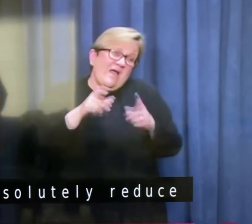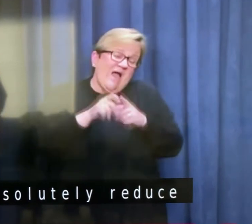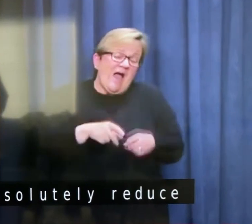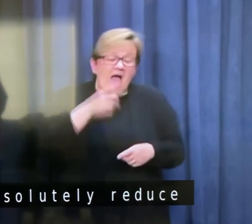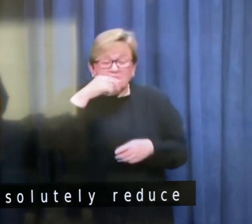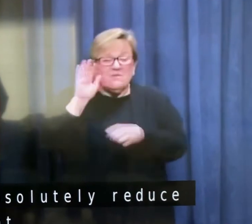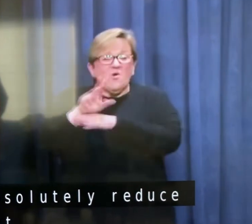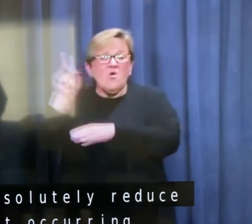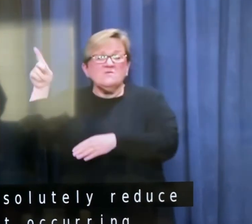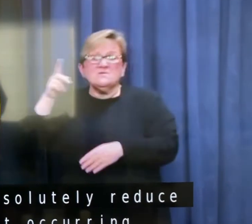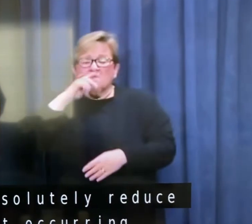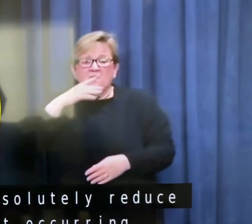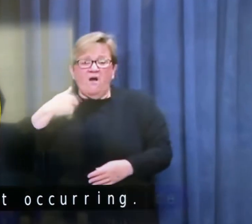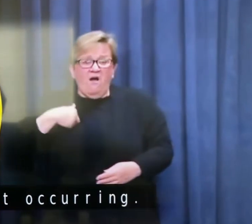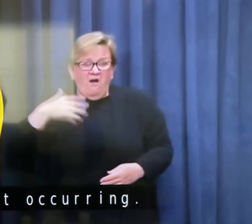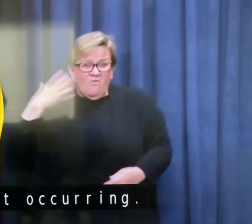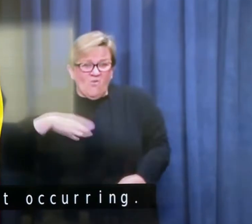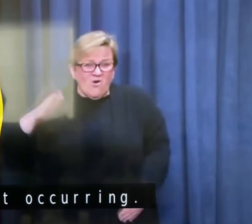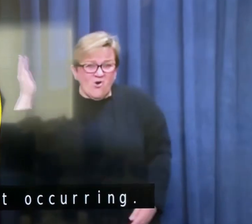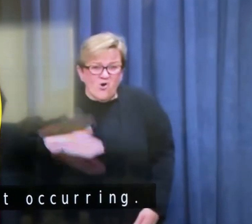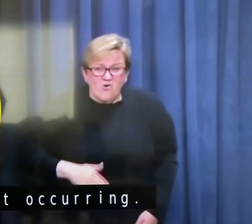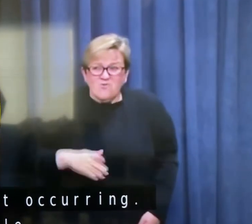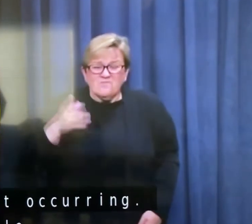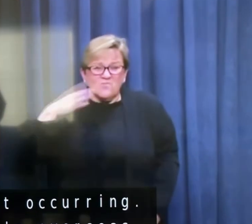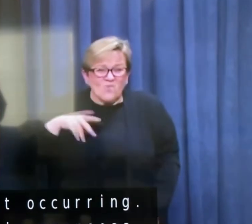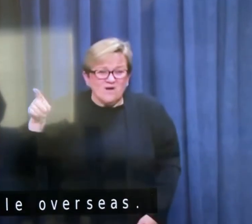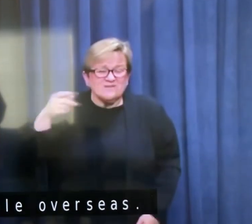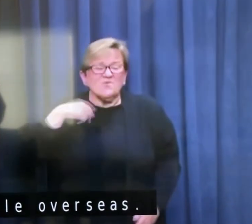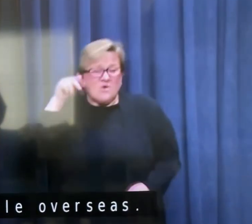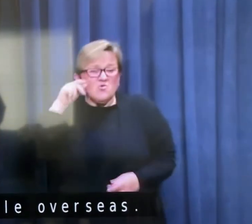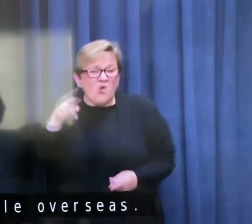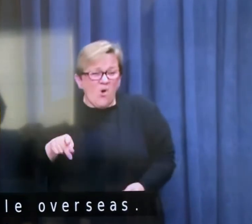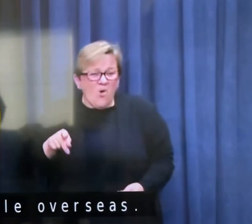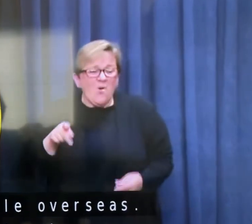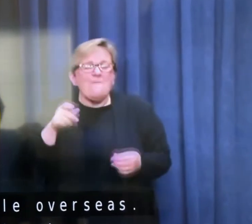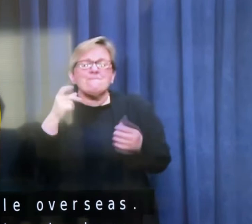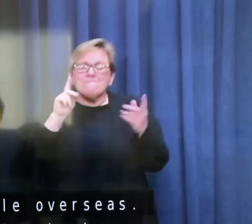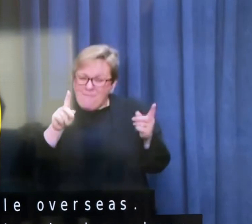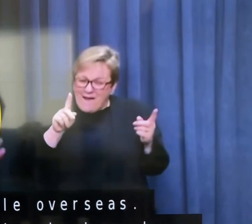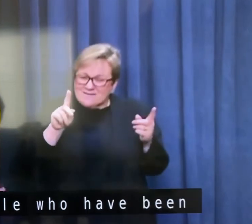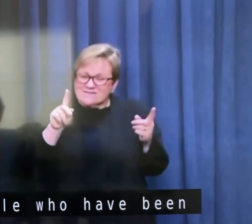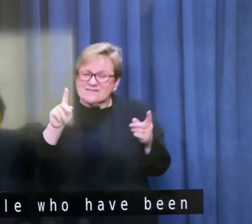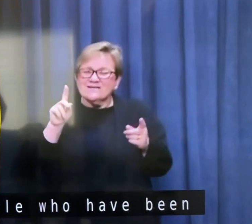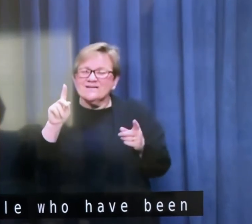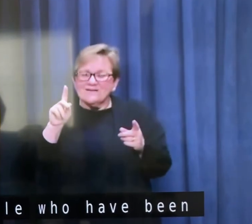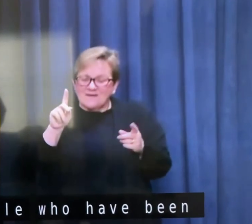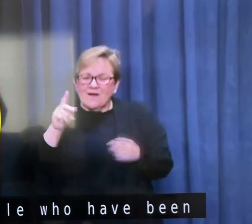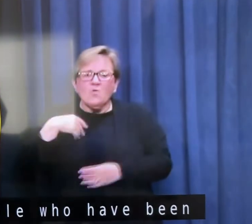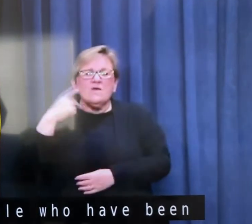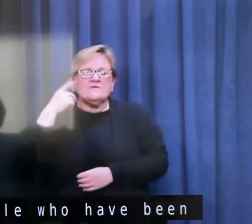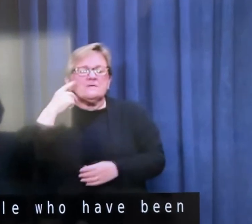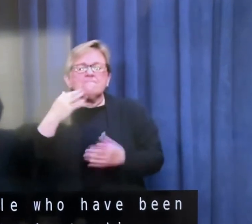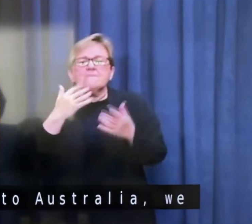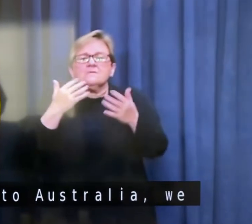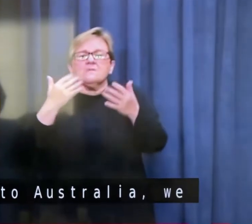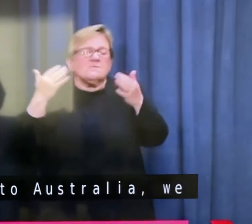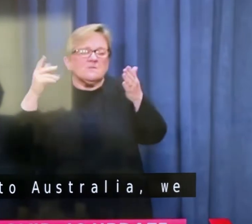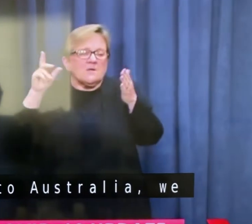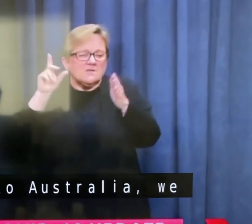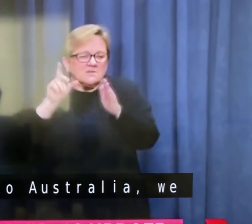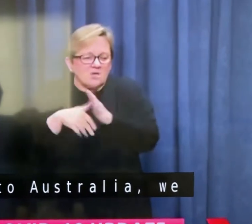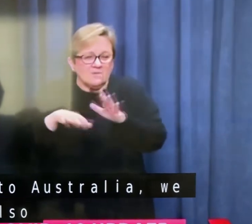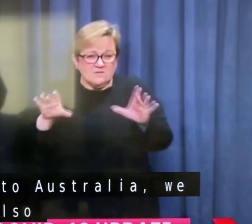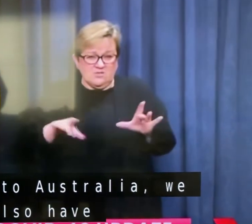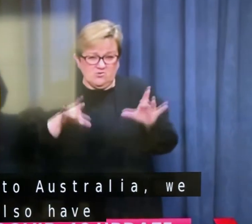overseas. That's hard on people who have been trying to get home to Australia. We know that. But we also have seen on dozens of occasions around